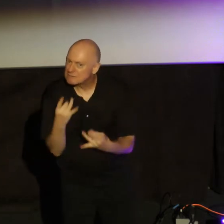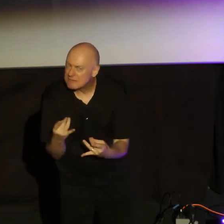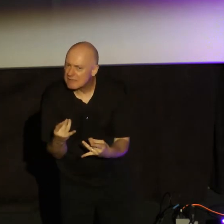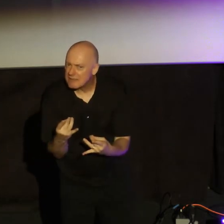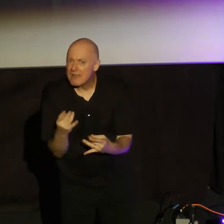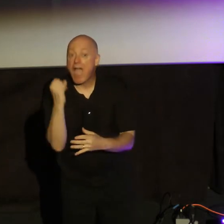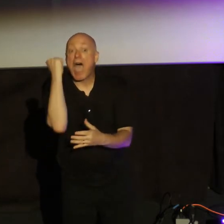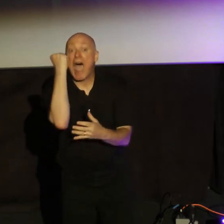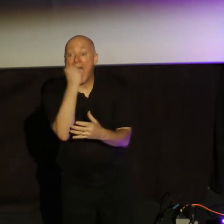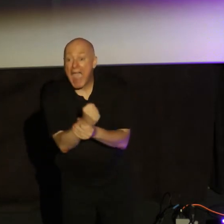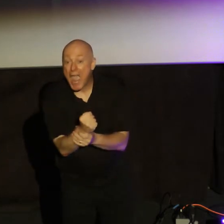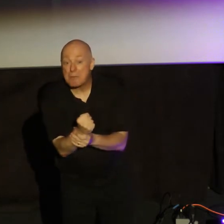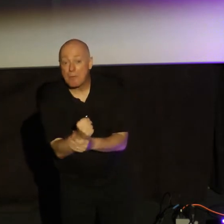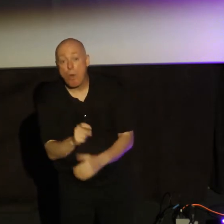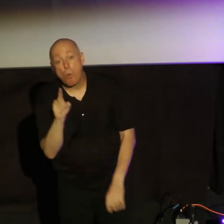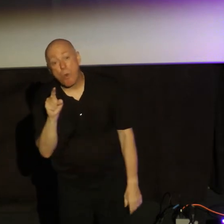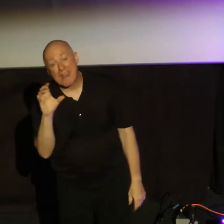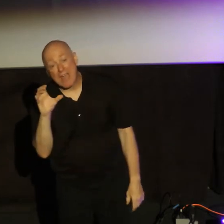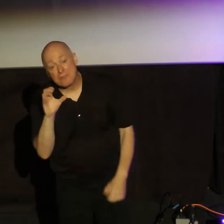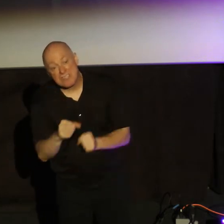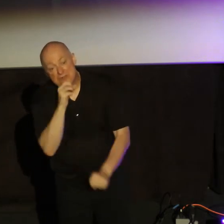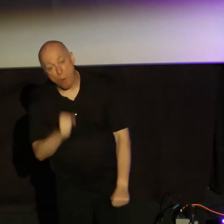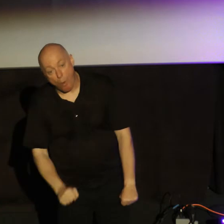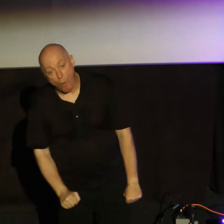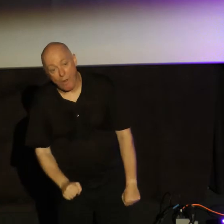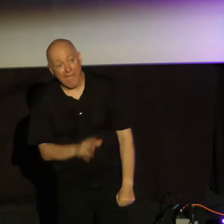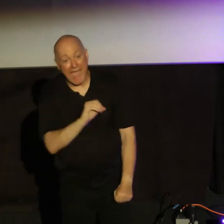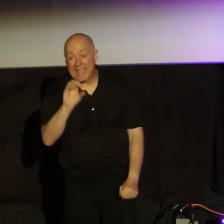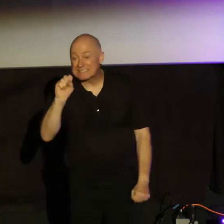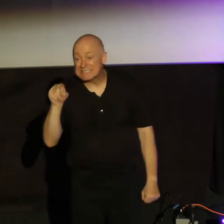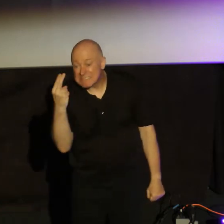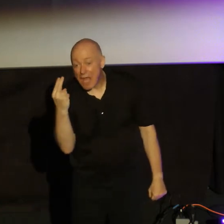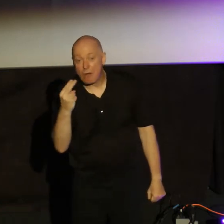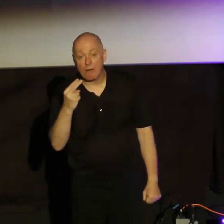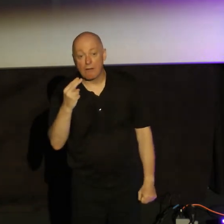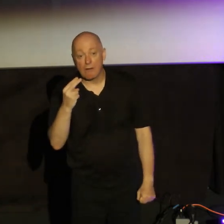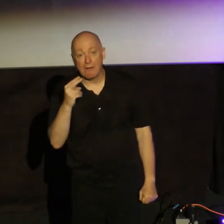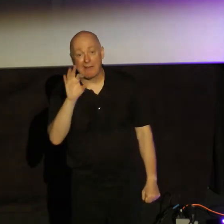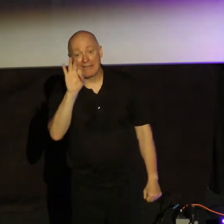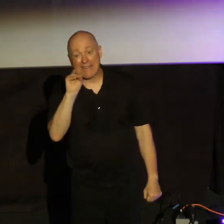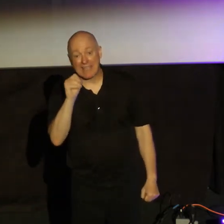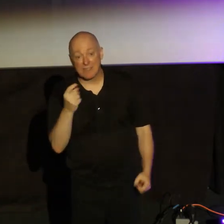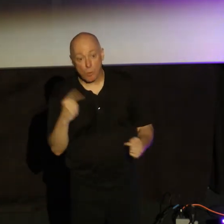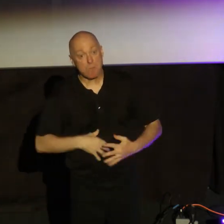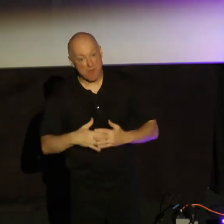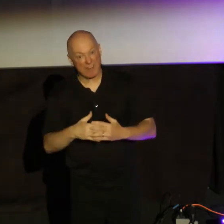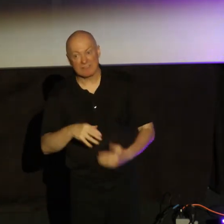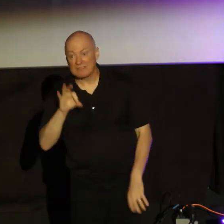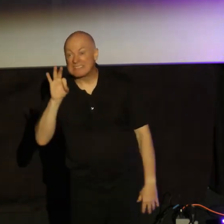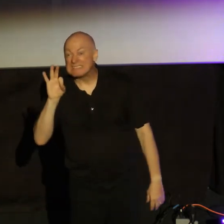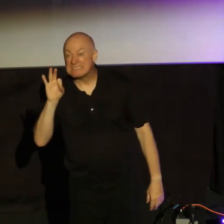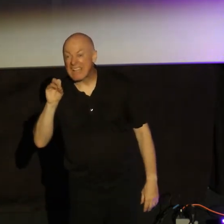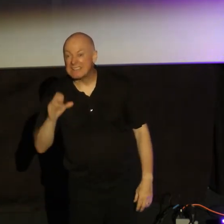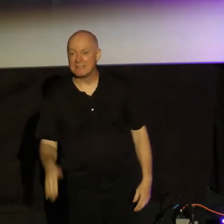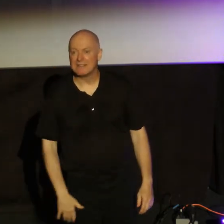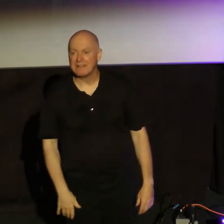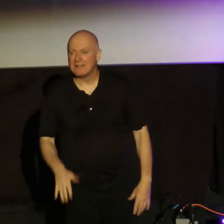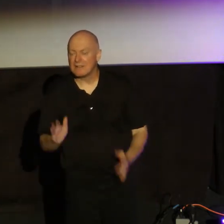Abraham is 100 years old. And Sarah is 90 when they get pregnant. The Bible says twice.